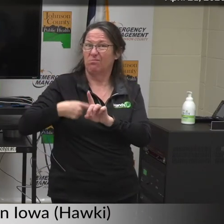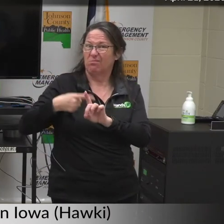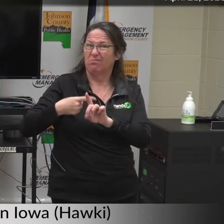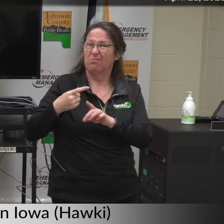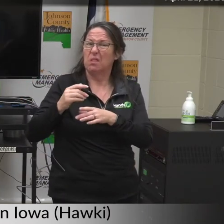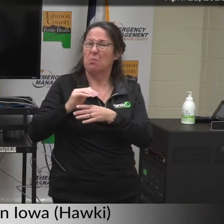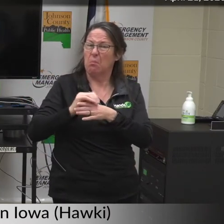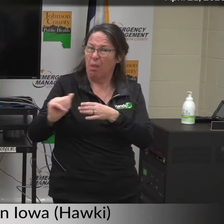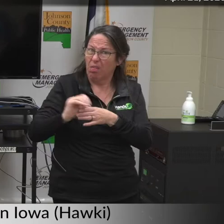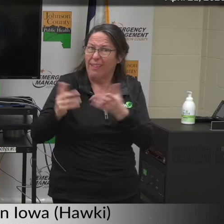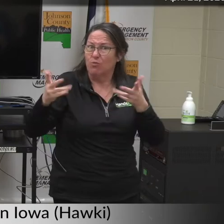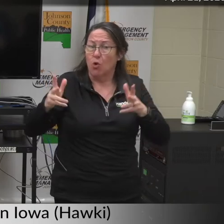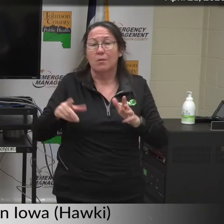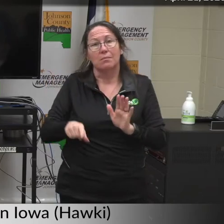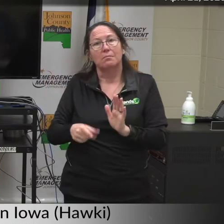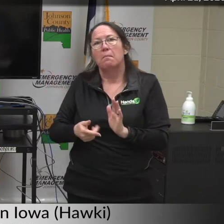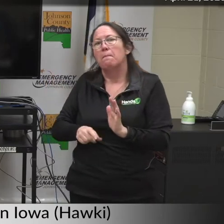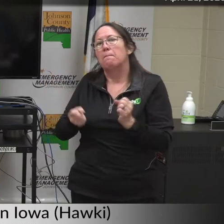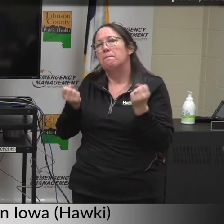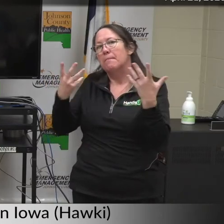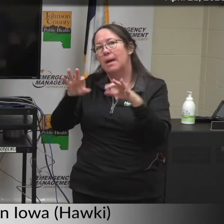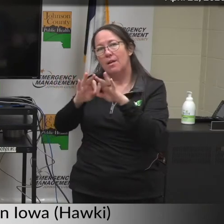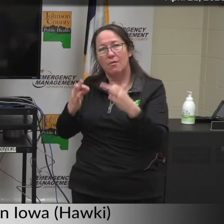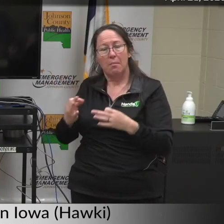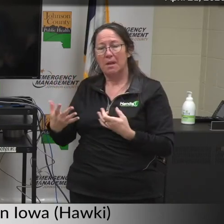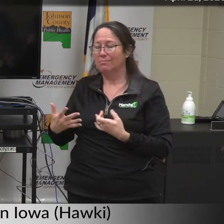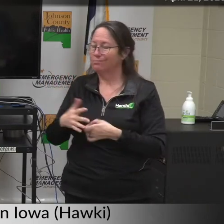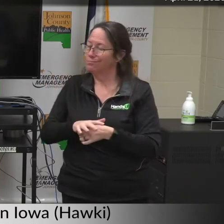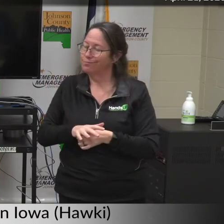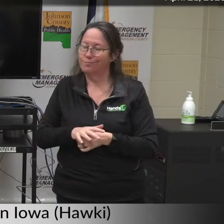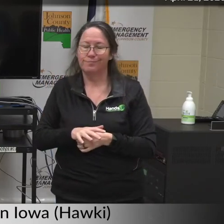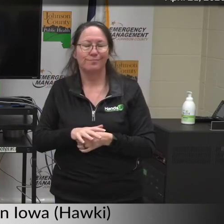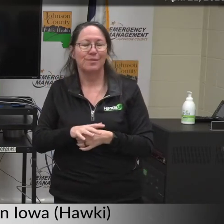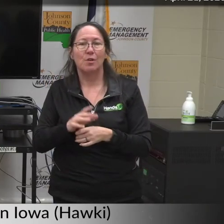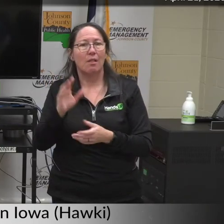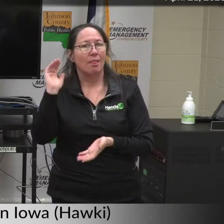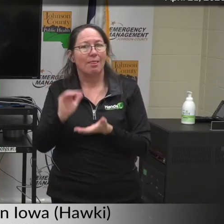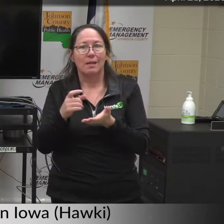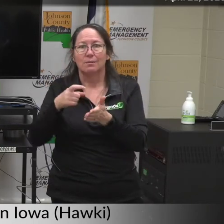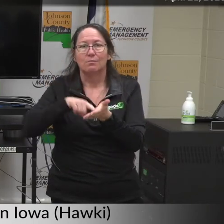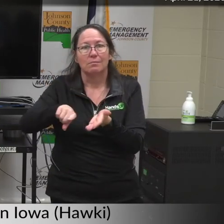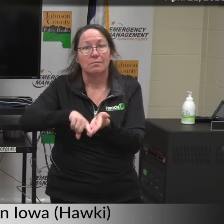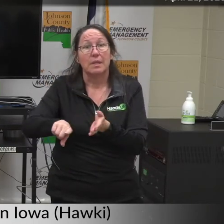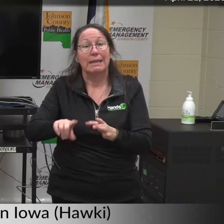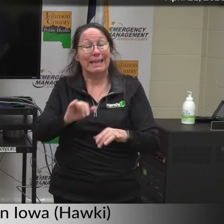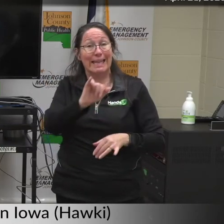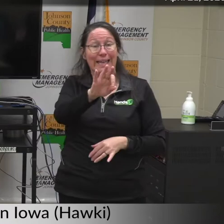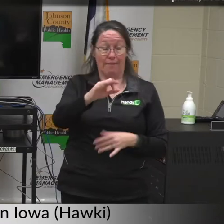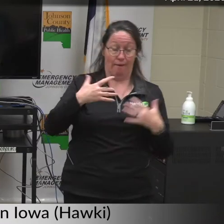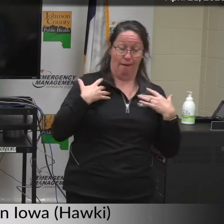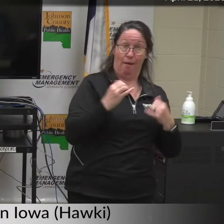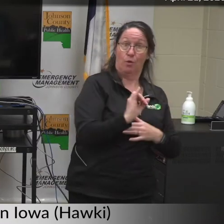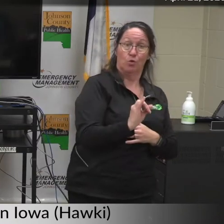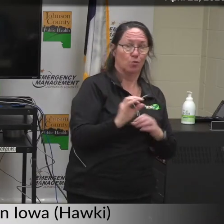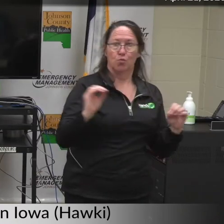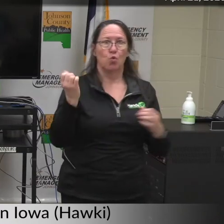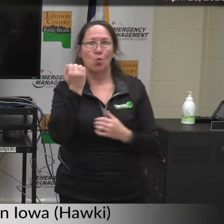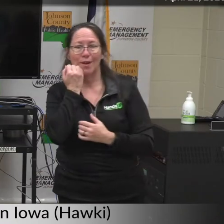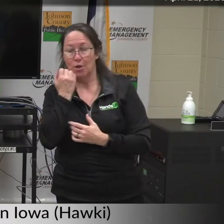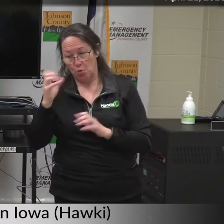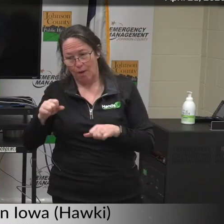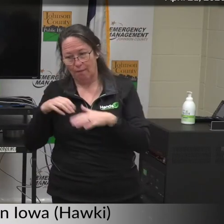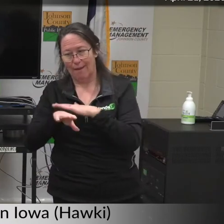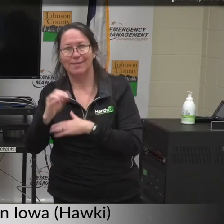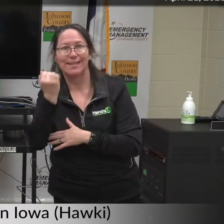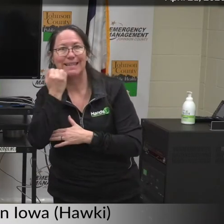any premiums at all. Dental-only coverage is available if you have health insurance but not dental insurance. If you